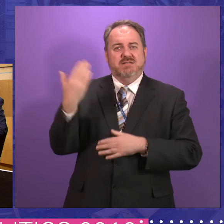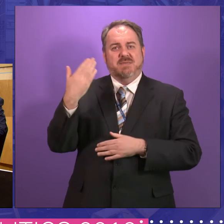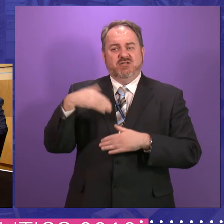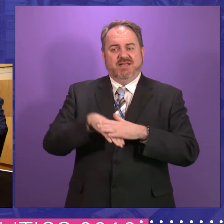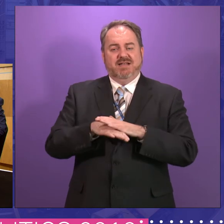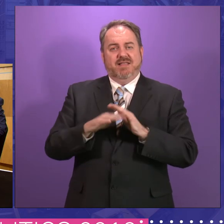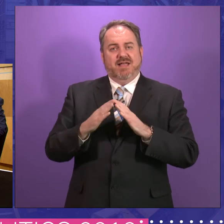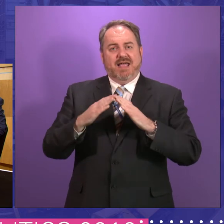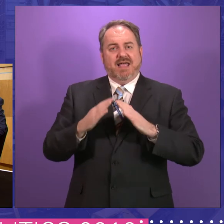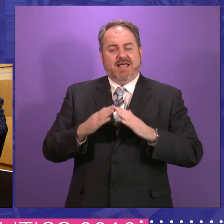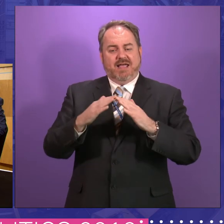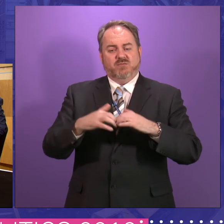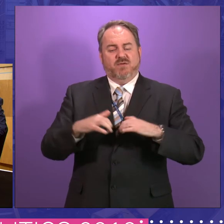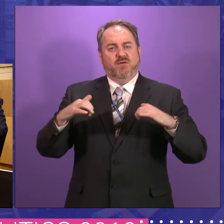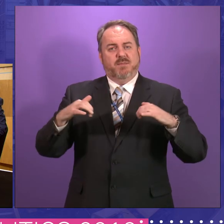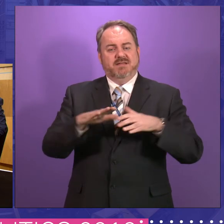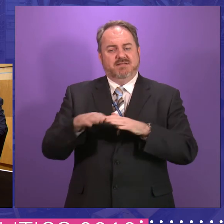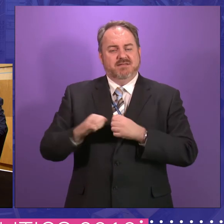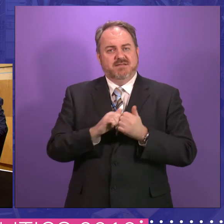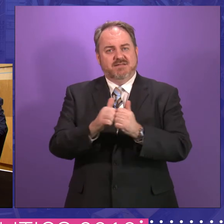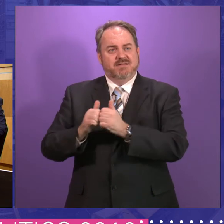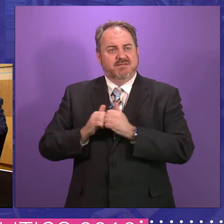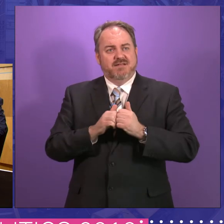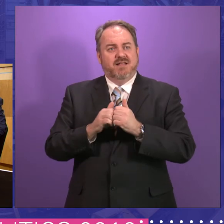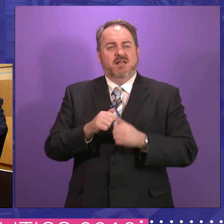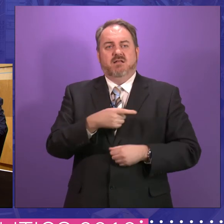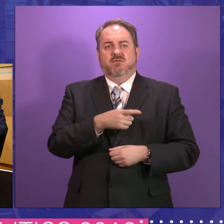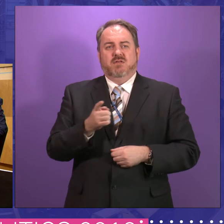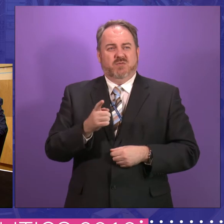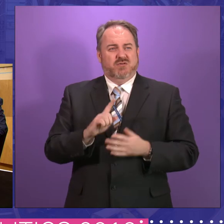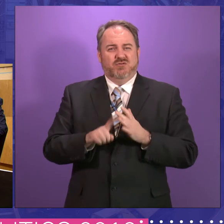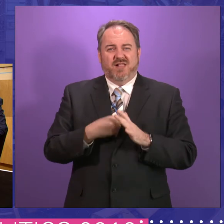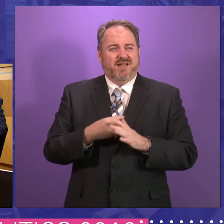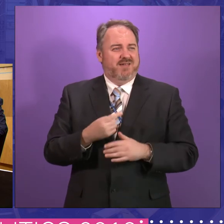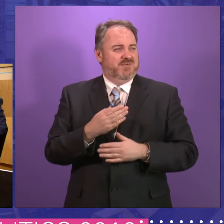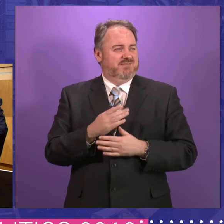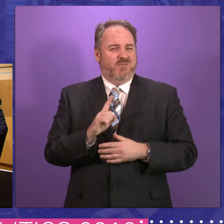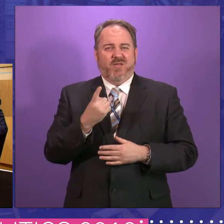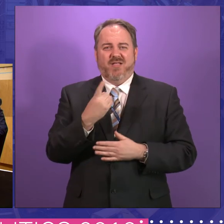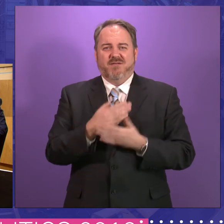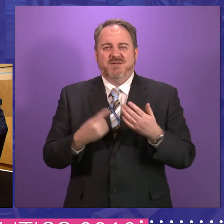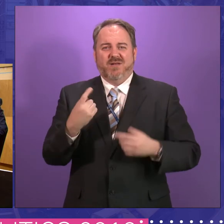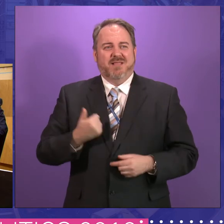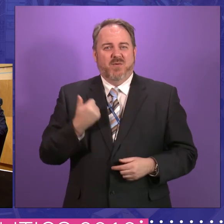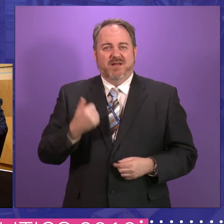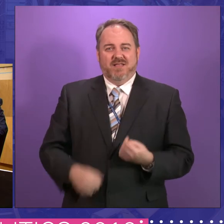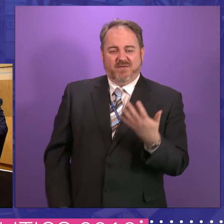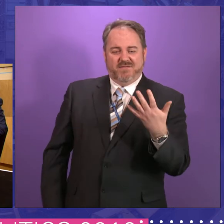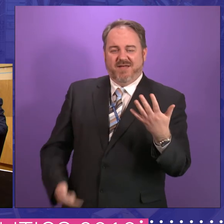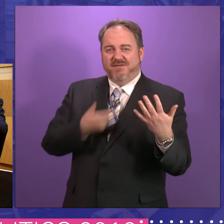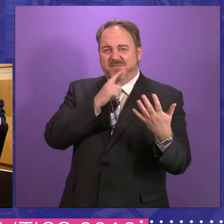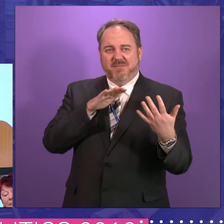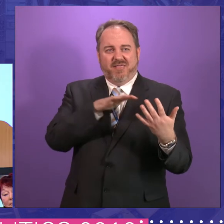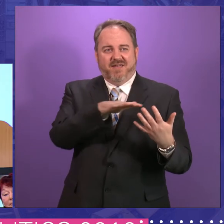Commons, it was July. It was 1.30 a.m. in the morning. It was about the future of local government. And there was five people in the